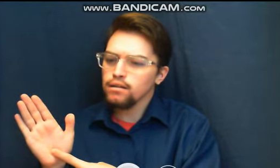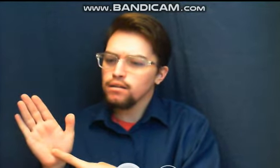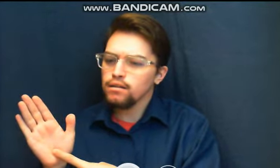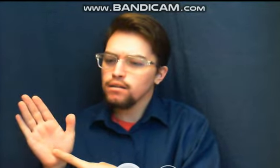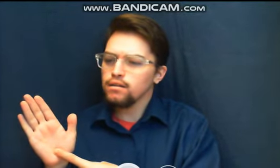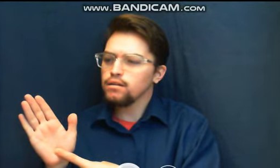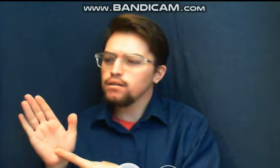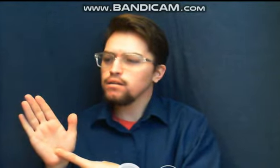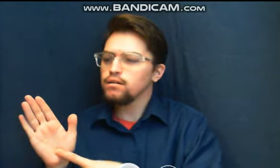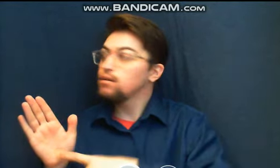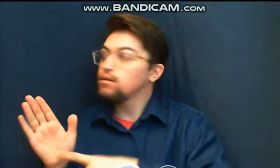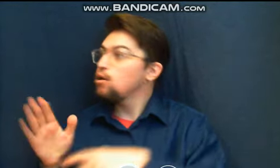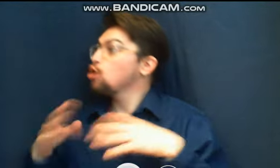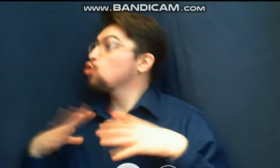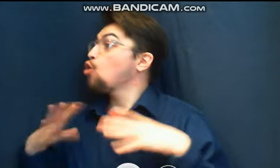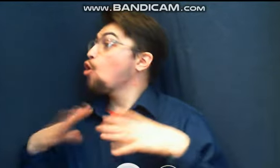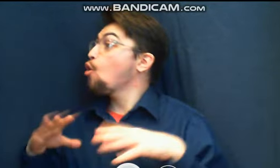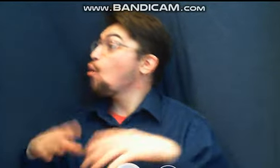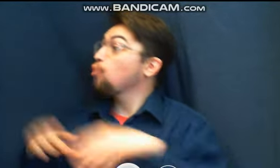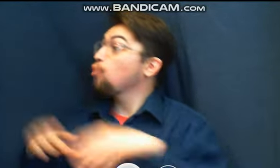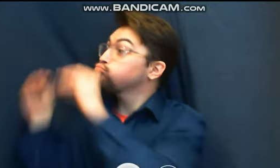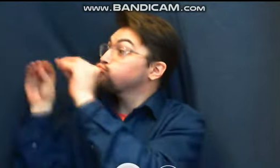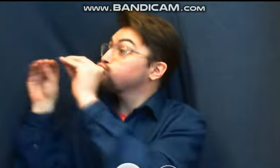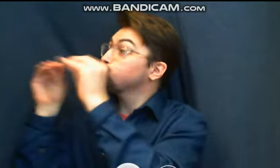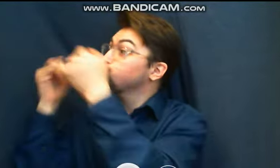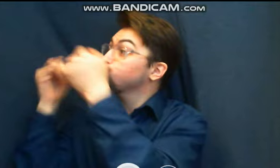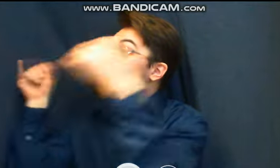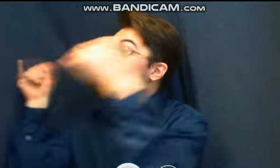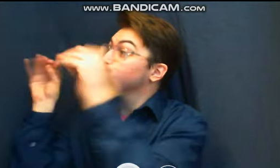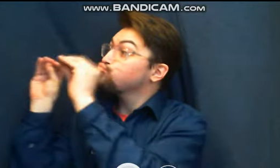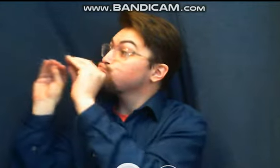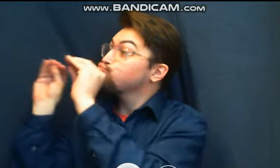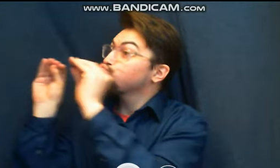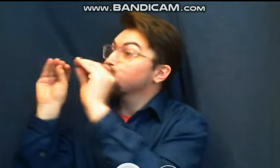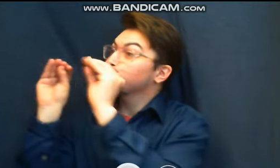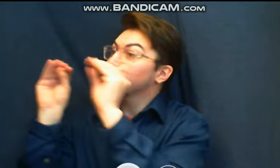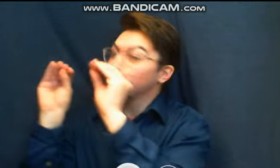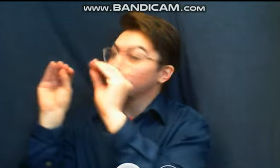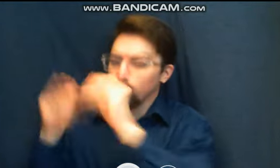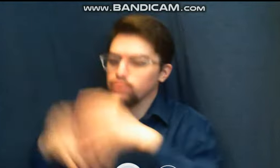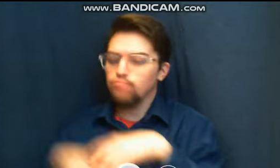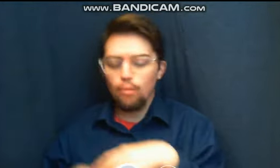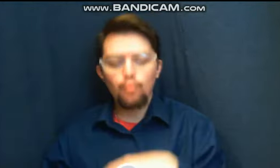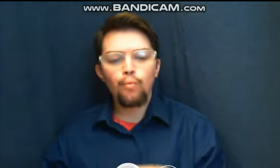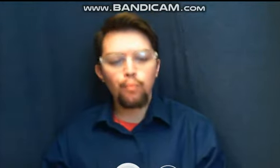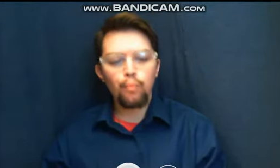and the wind helps, and, wait a minute, back up to Vernon's, um,